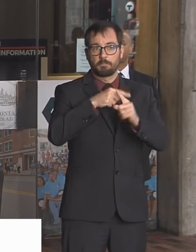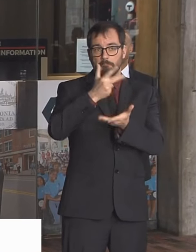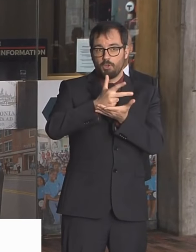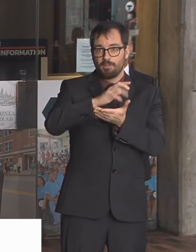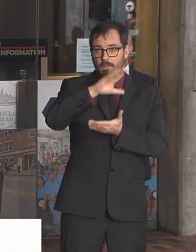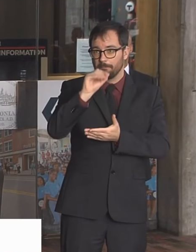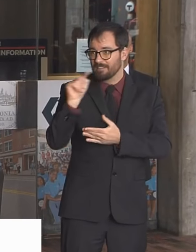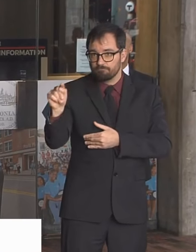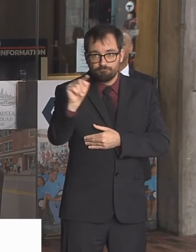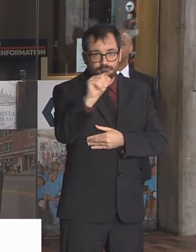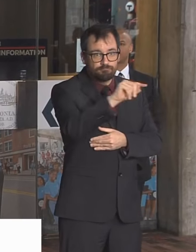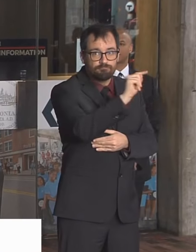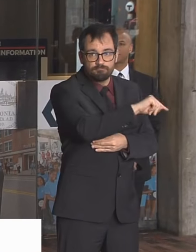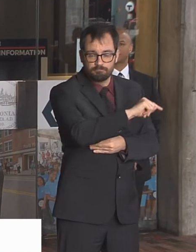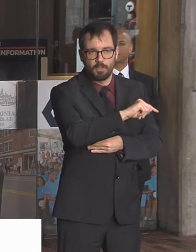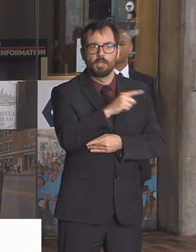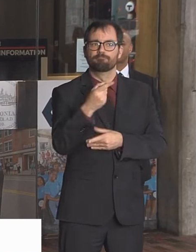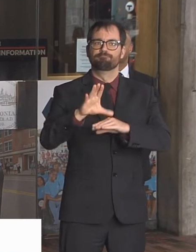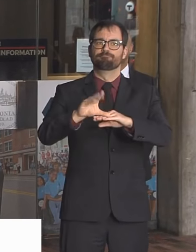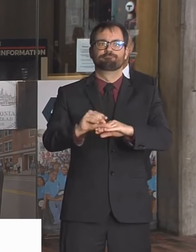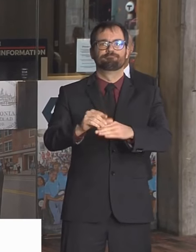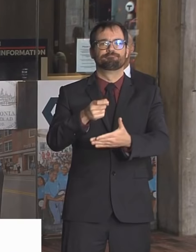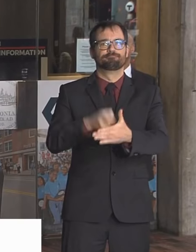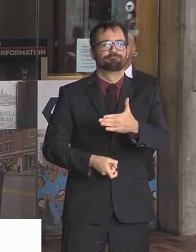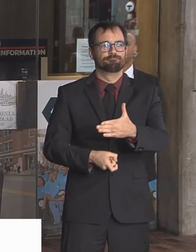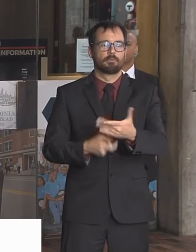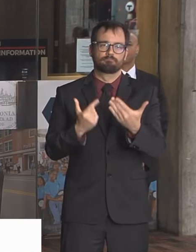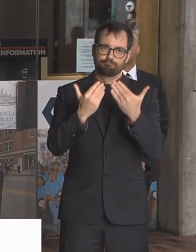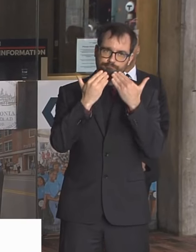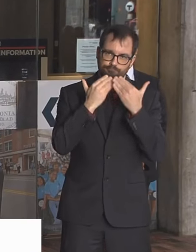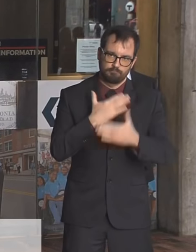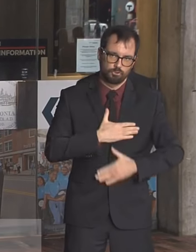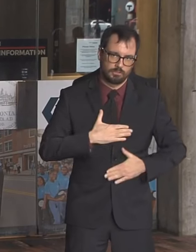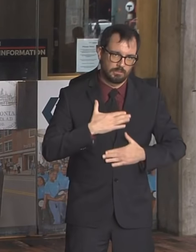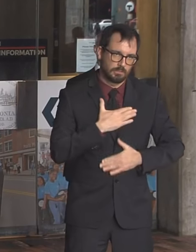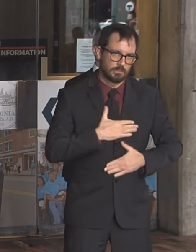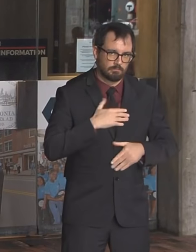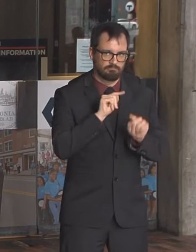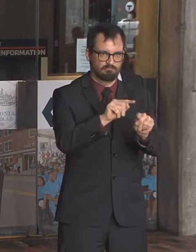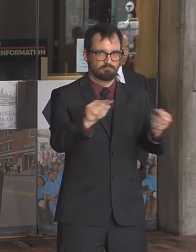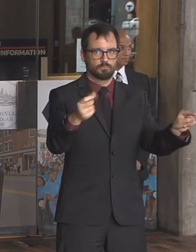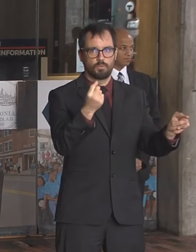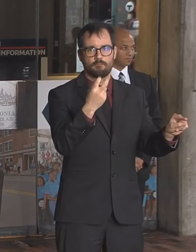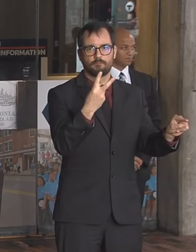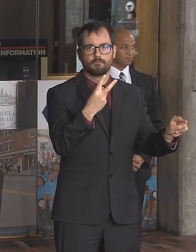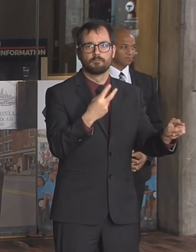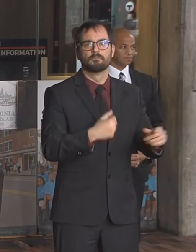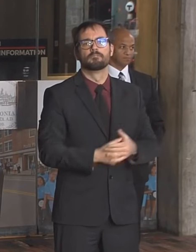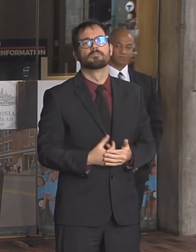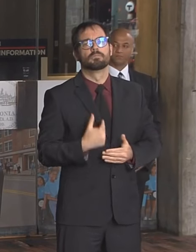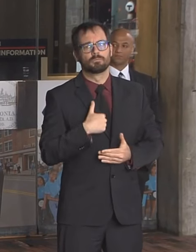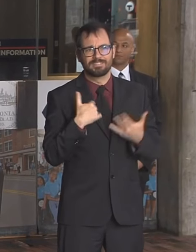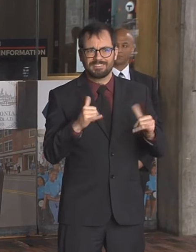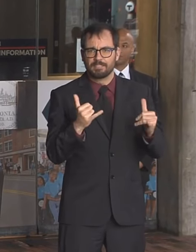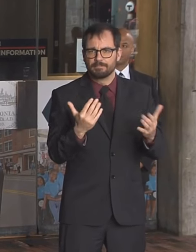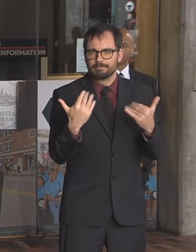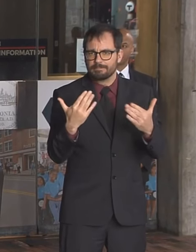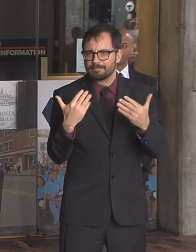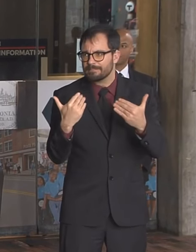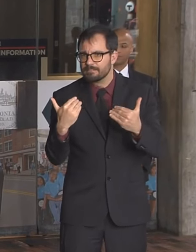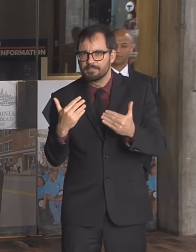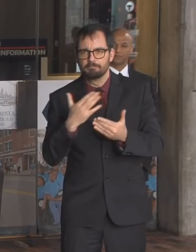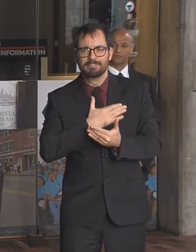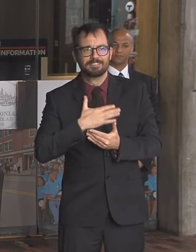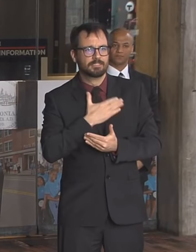to thank those garages for doing that. And we're going to be looking for more spaces in and around hospitals so that folks have